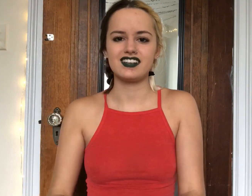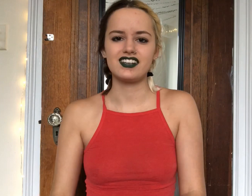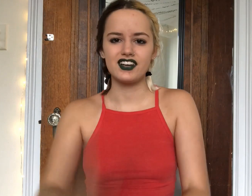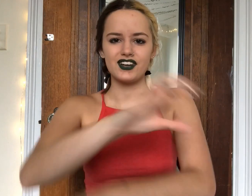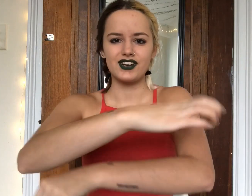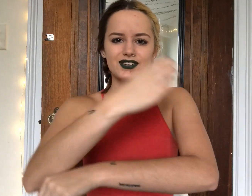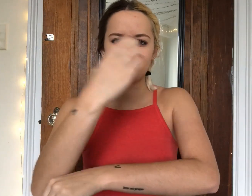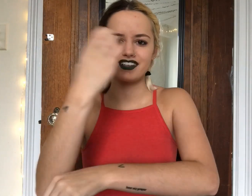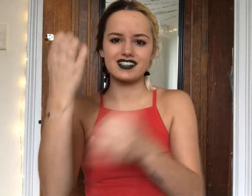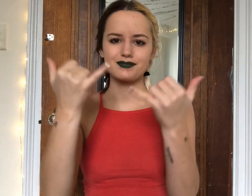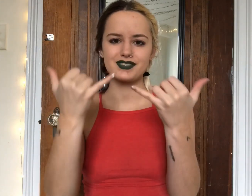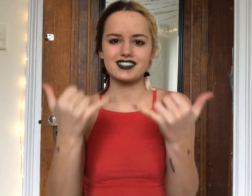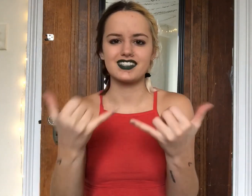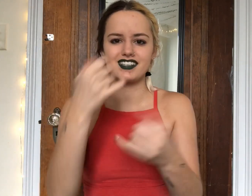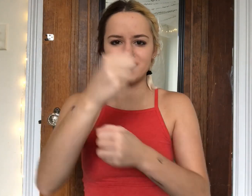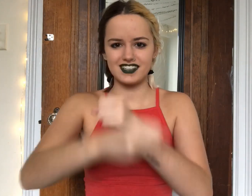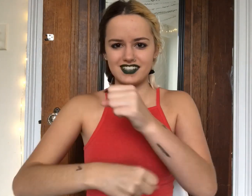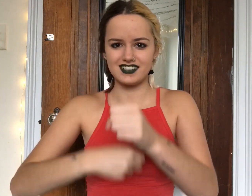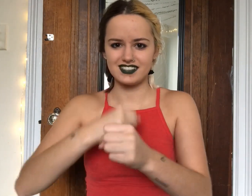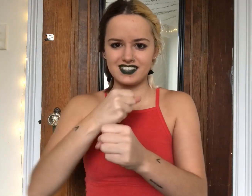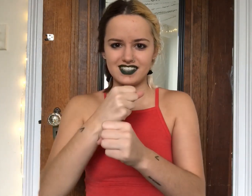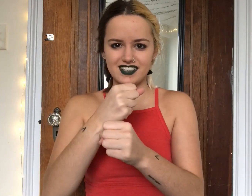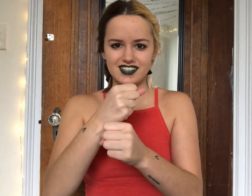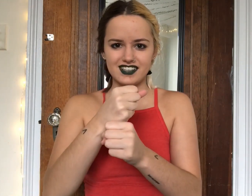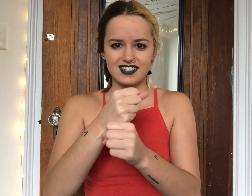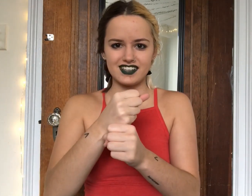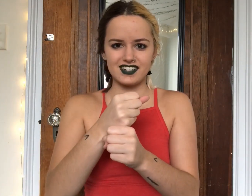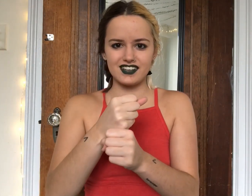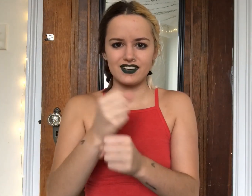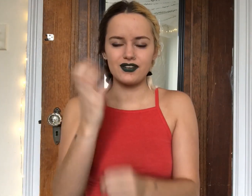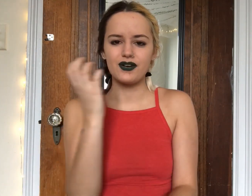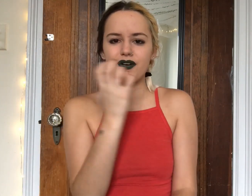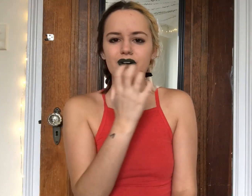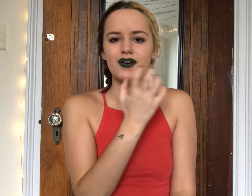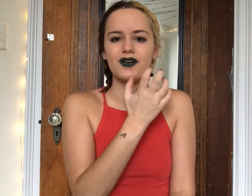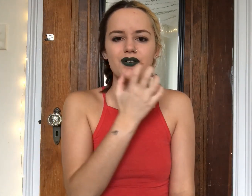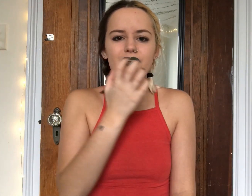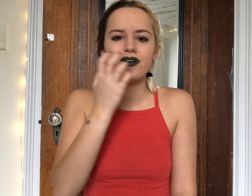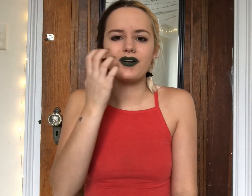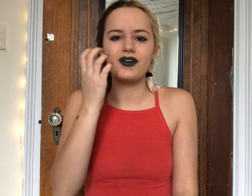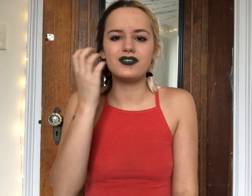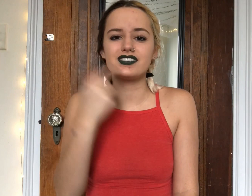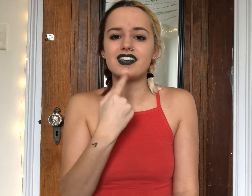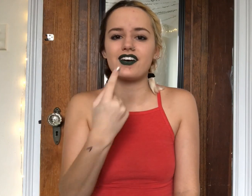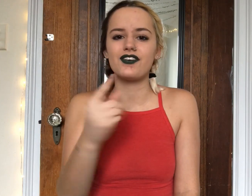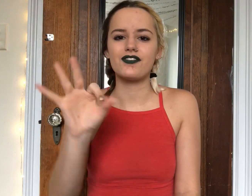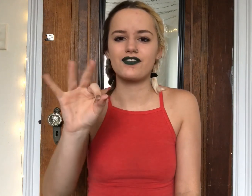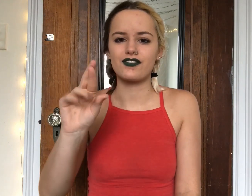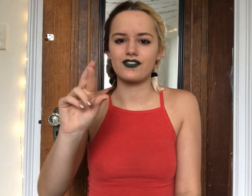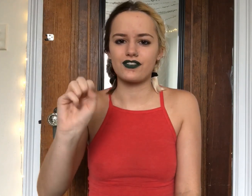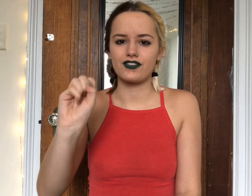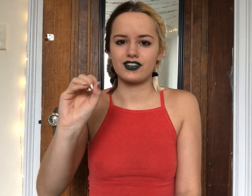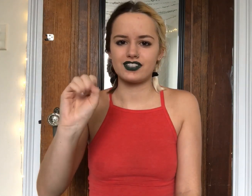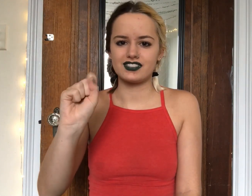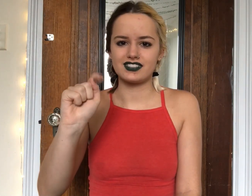Christmas This Year Oh, Oh Tell Krusty It's A